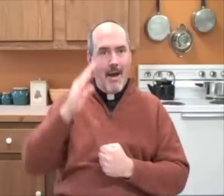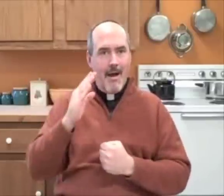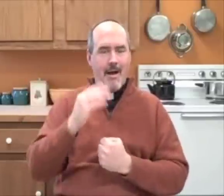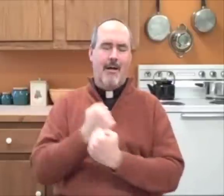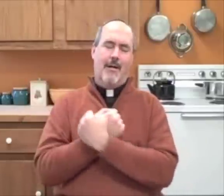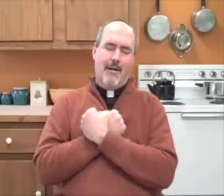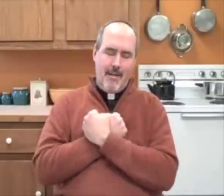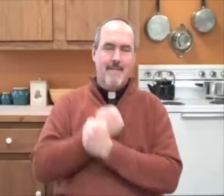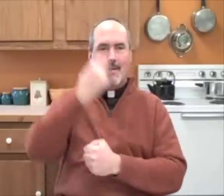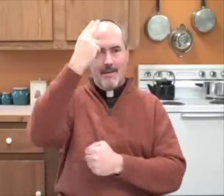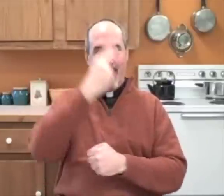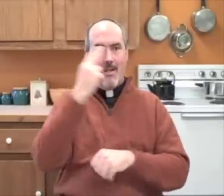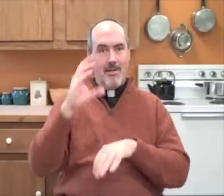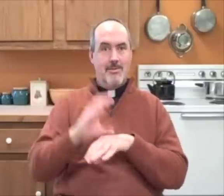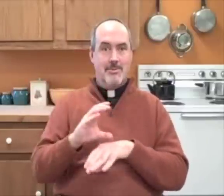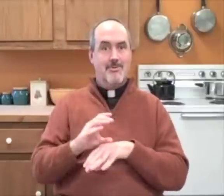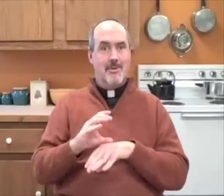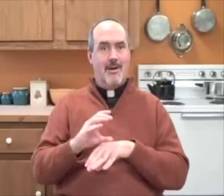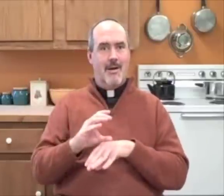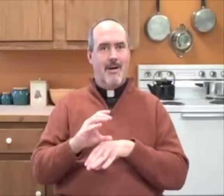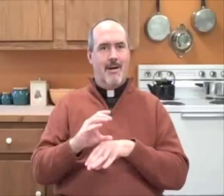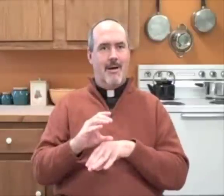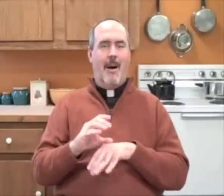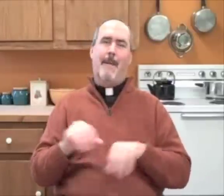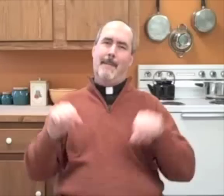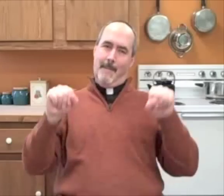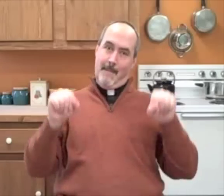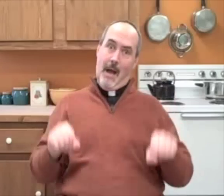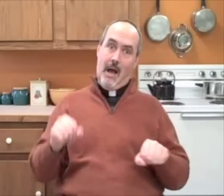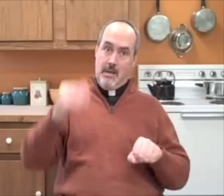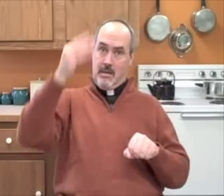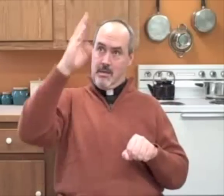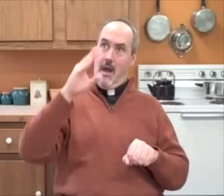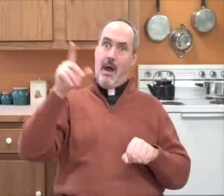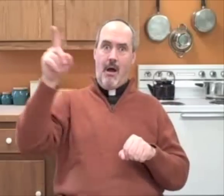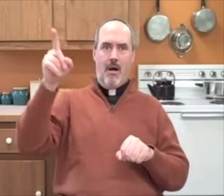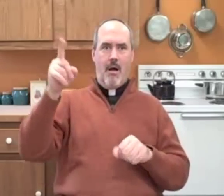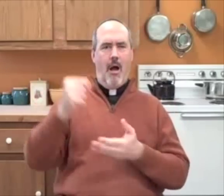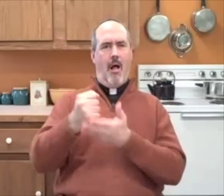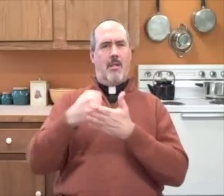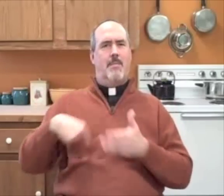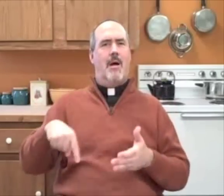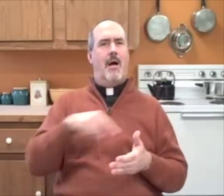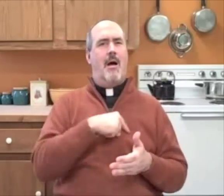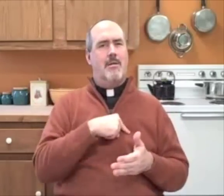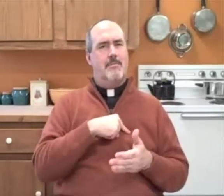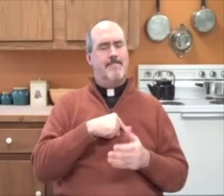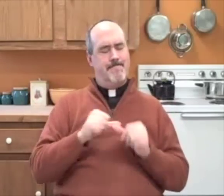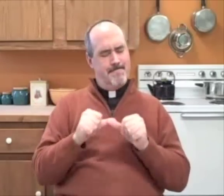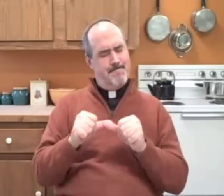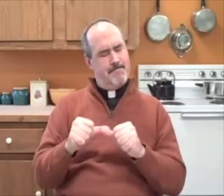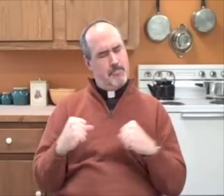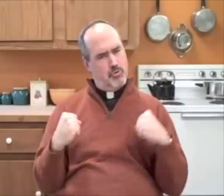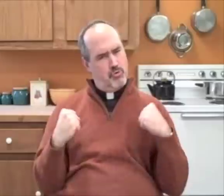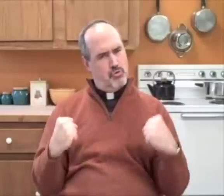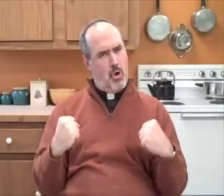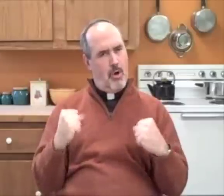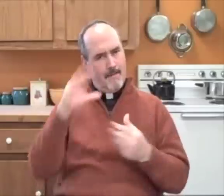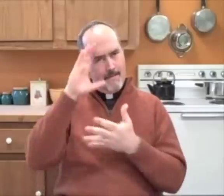that we always want to feel the love of God and that we love the Catholic Church. And it's possible that God helps us to